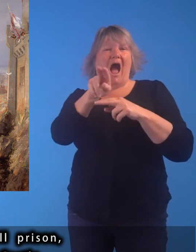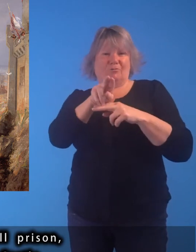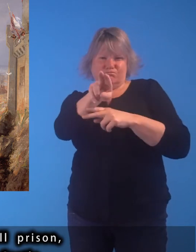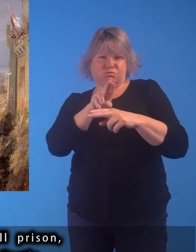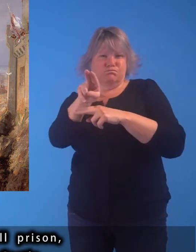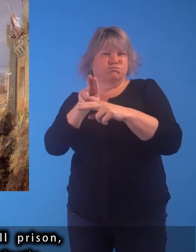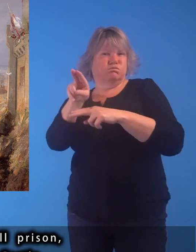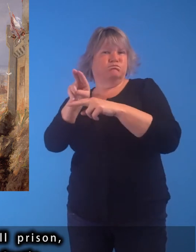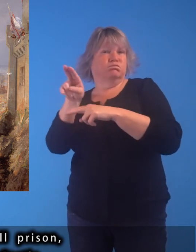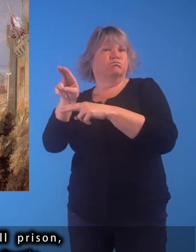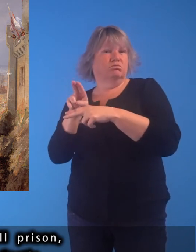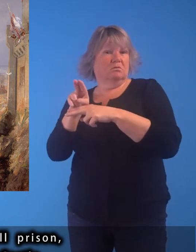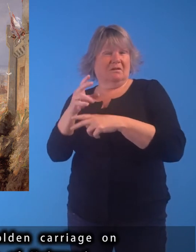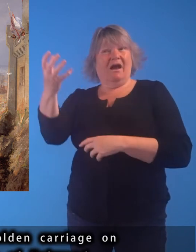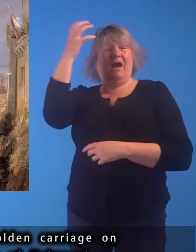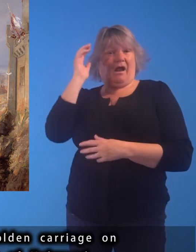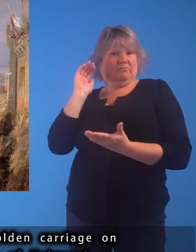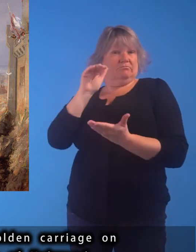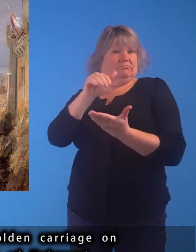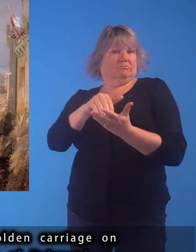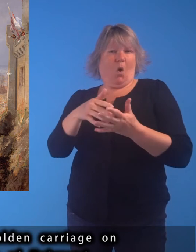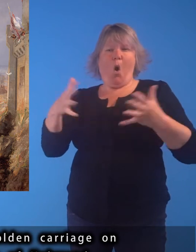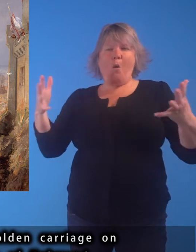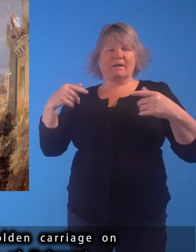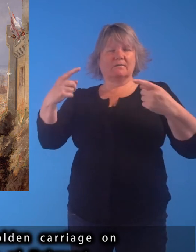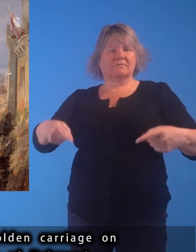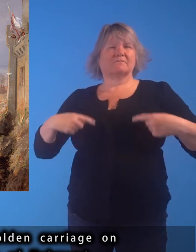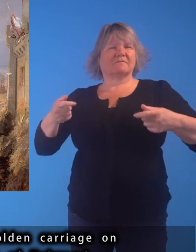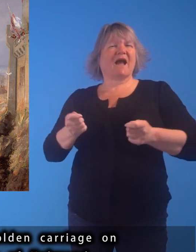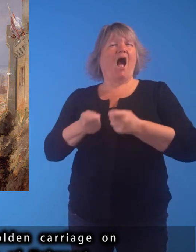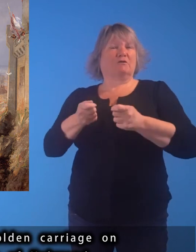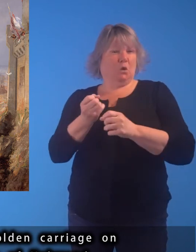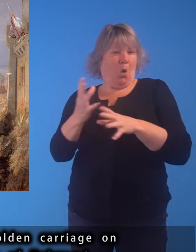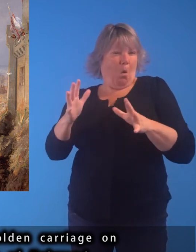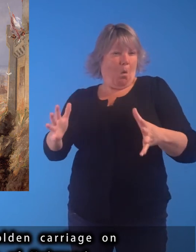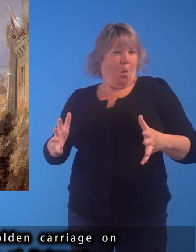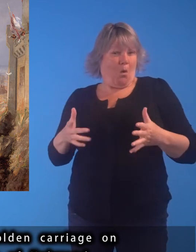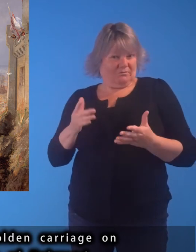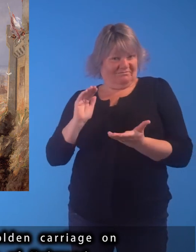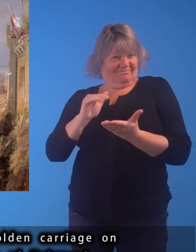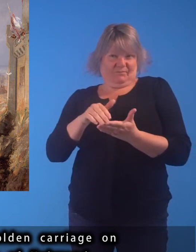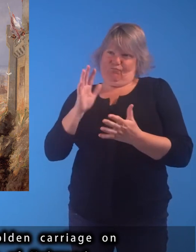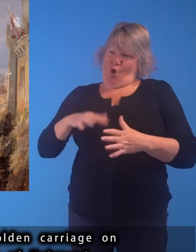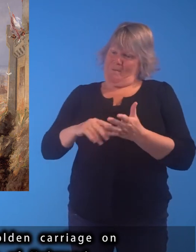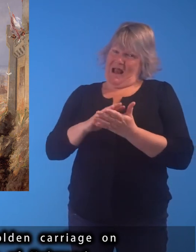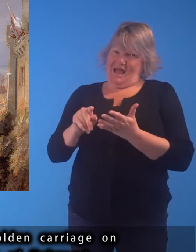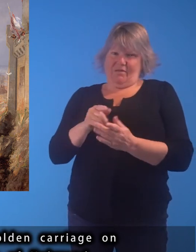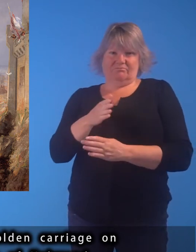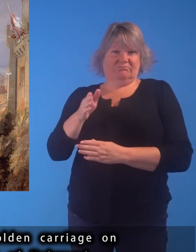the King arrives in an open-topped golden carriage on his way from Leith